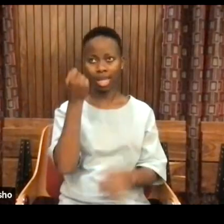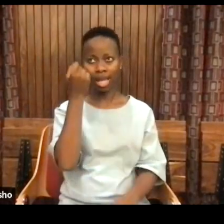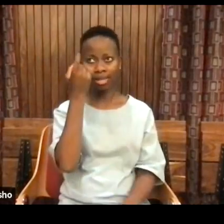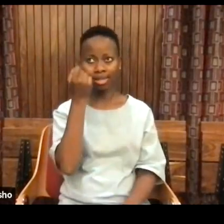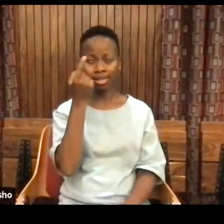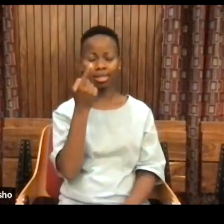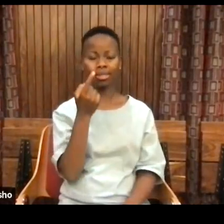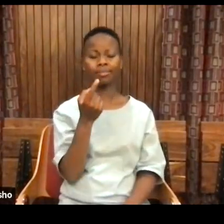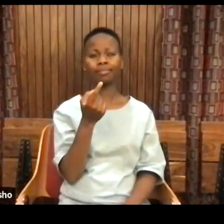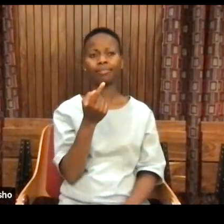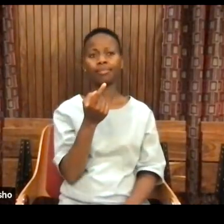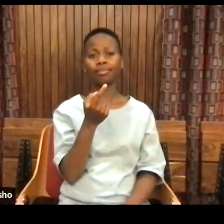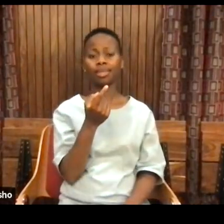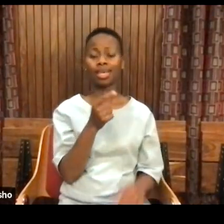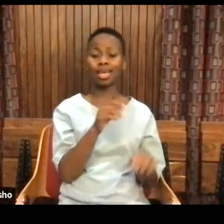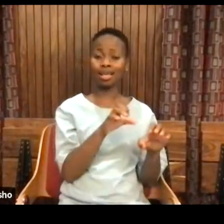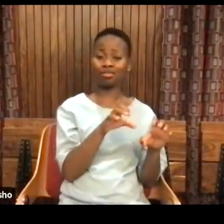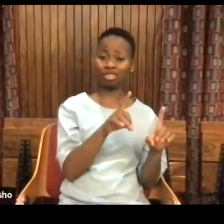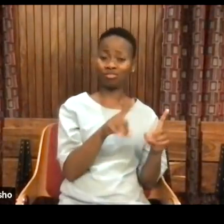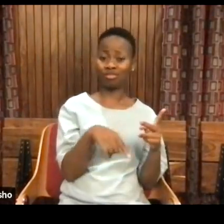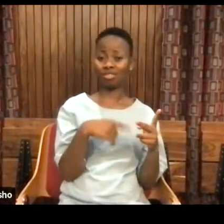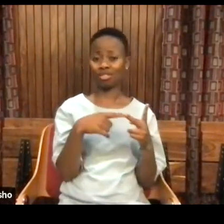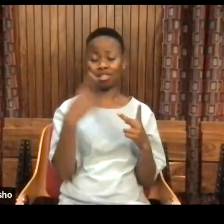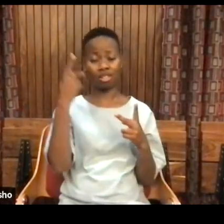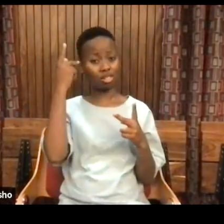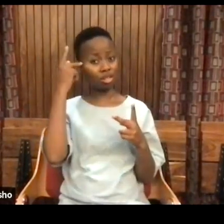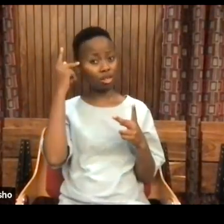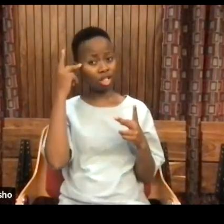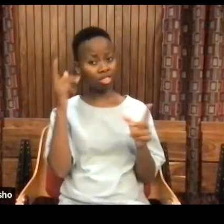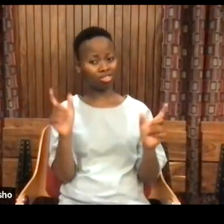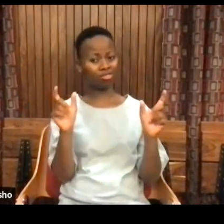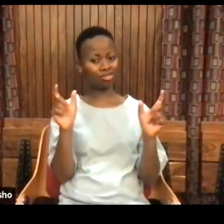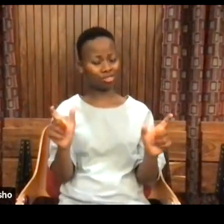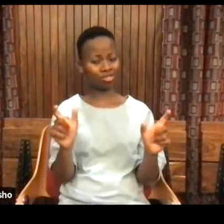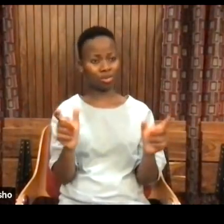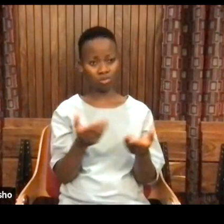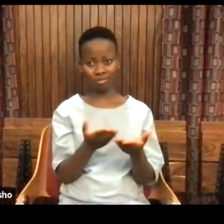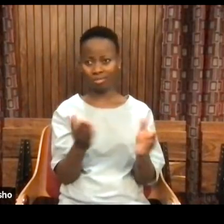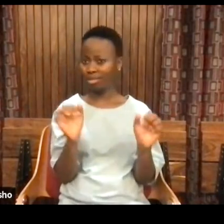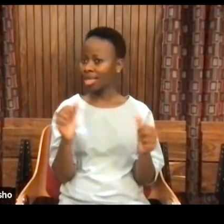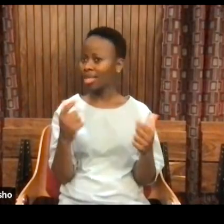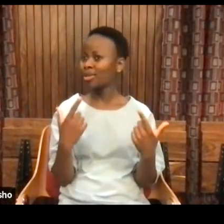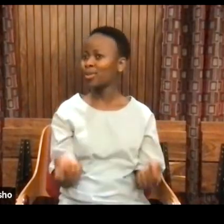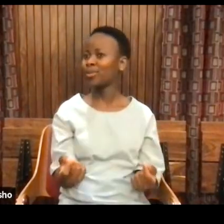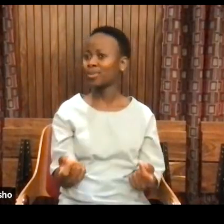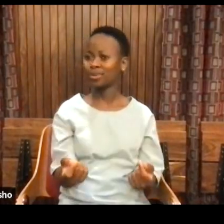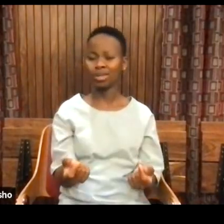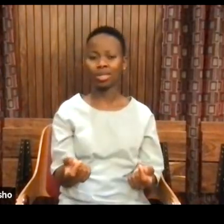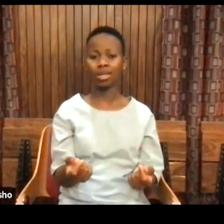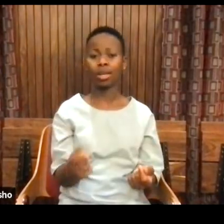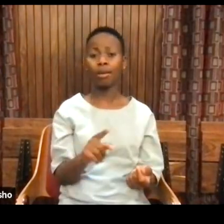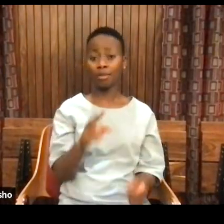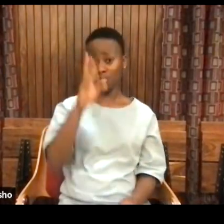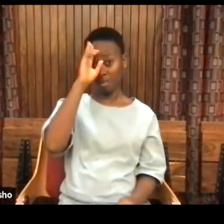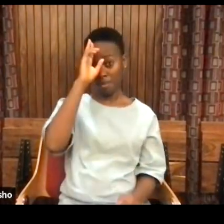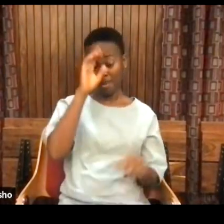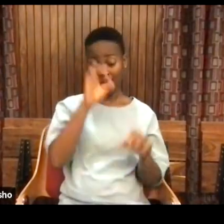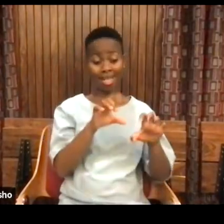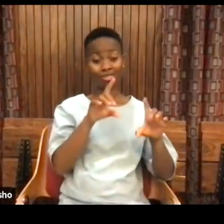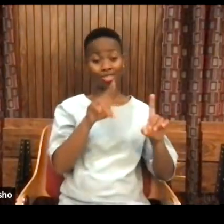education and knowledge. Right. The term education is about being drawn out or to grow.